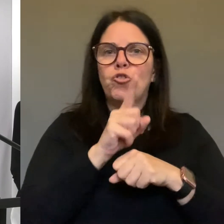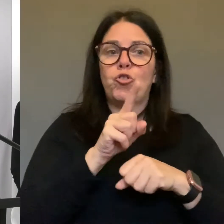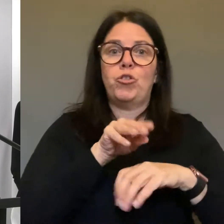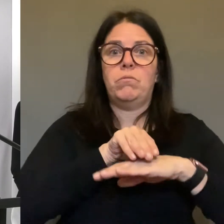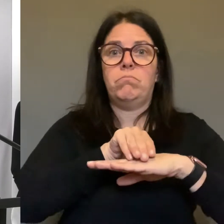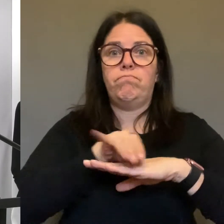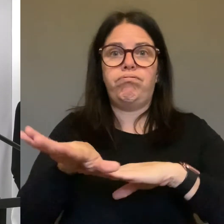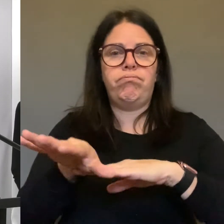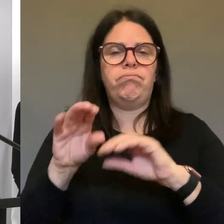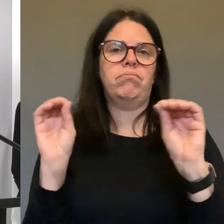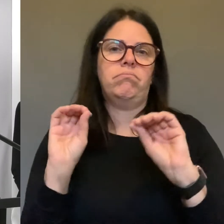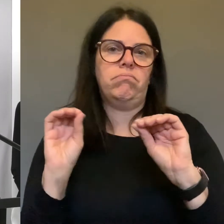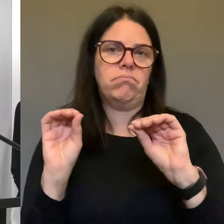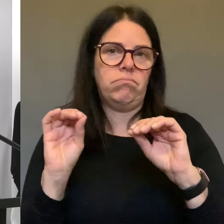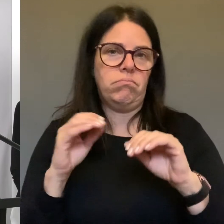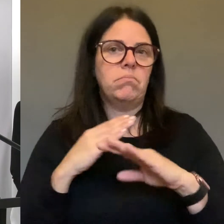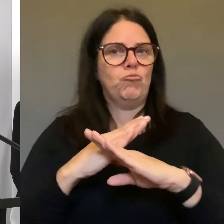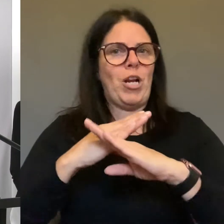community.